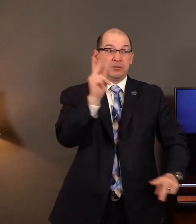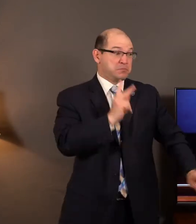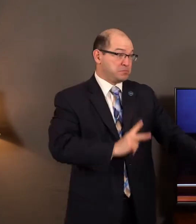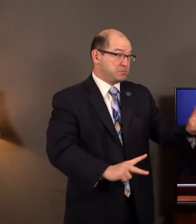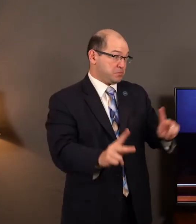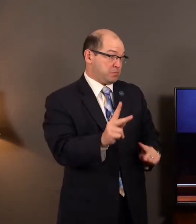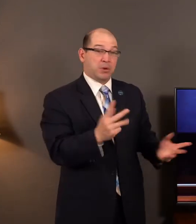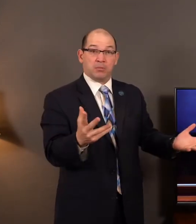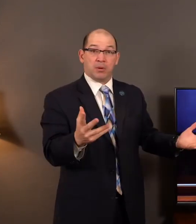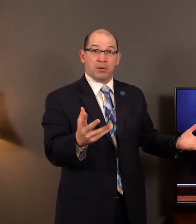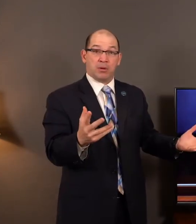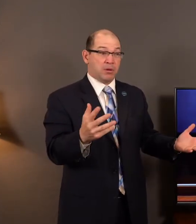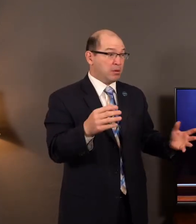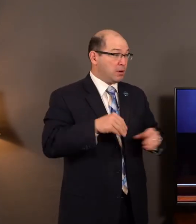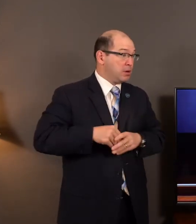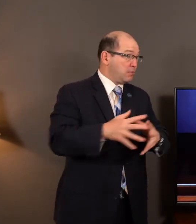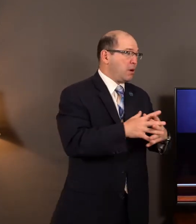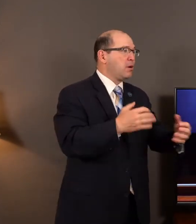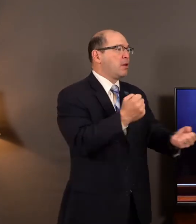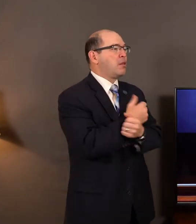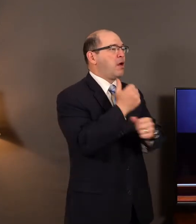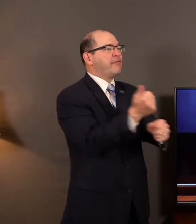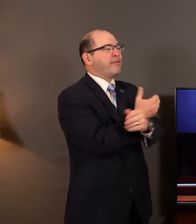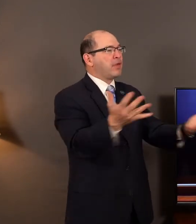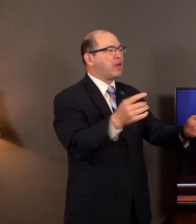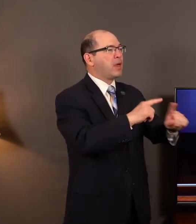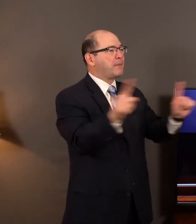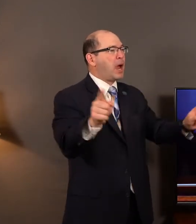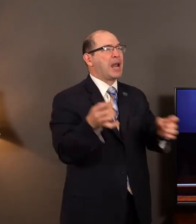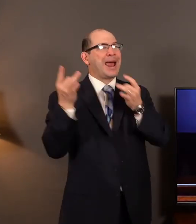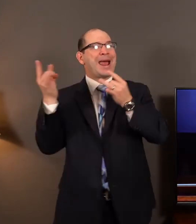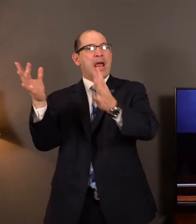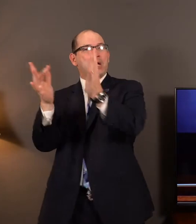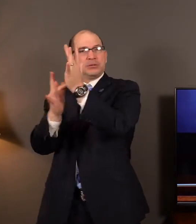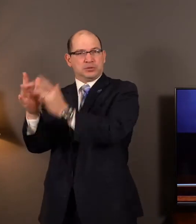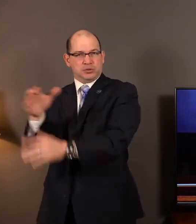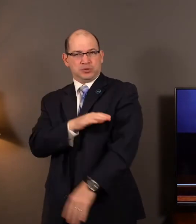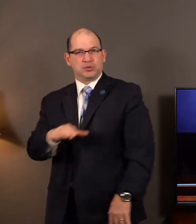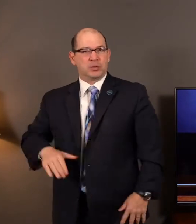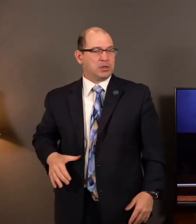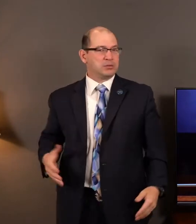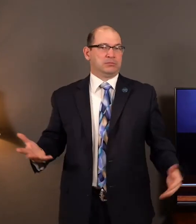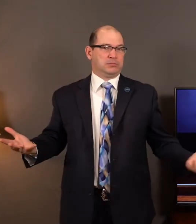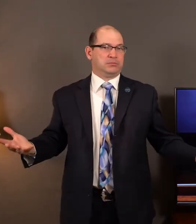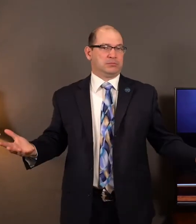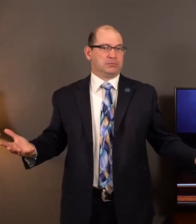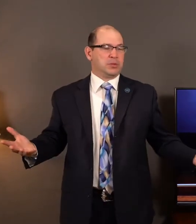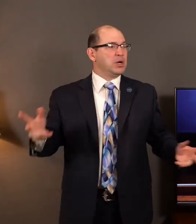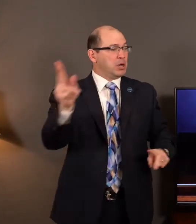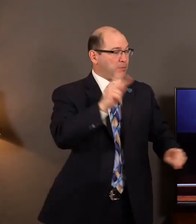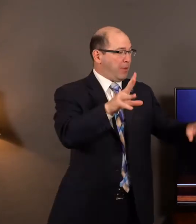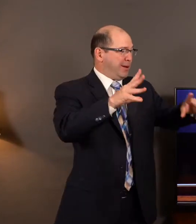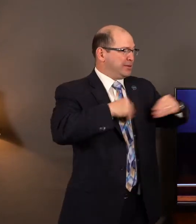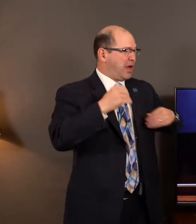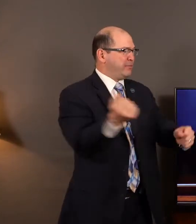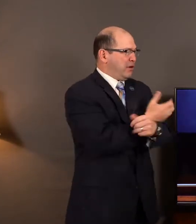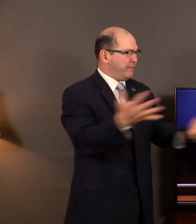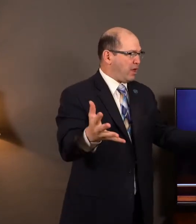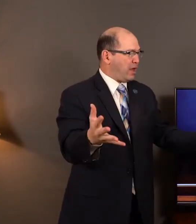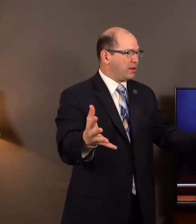except anything that has to do with Jesus Christ. And that's exactly what was happening here. Is that the blame was being shifted to